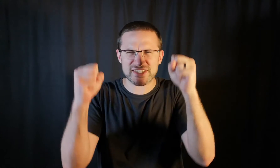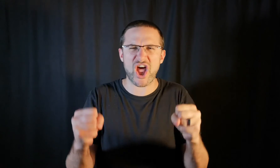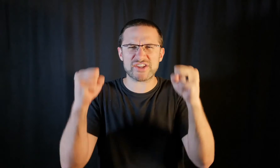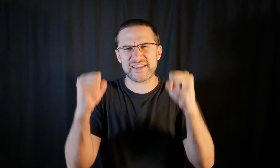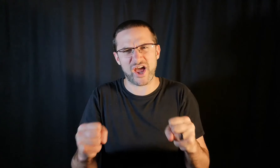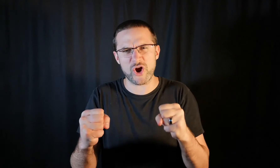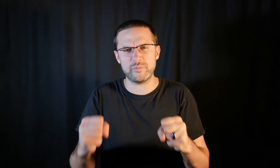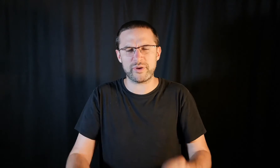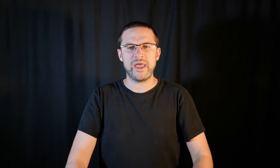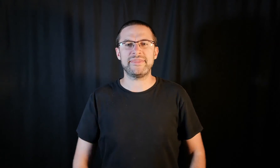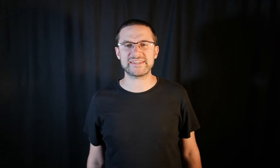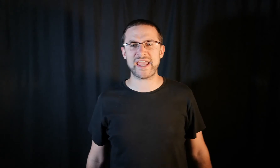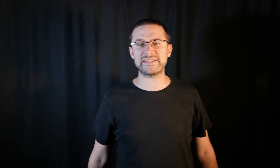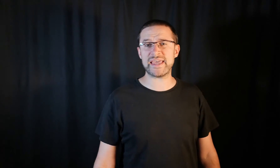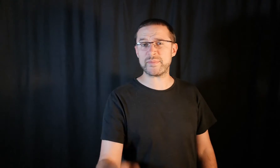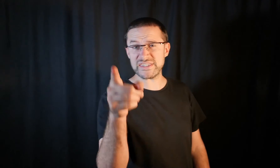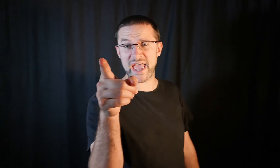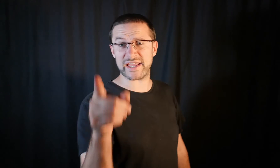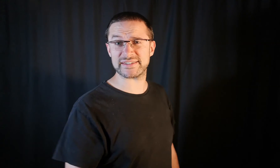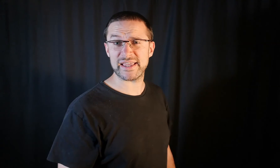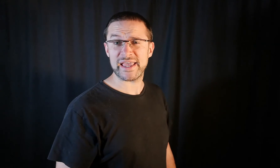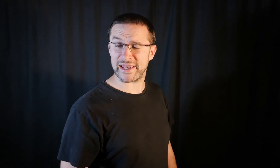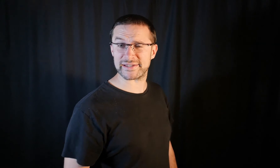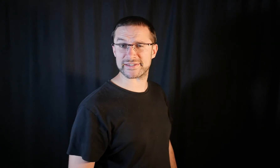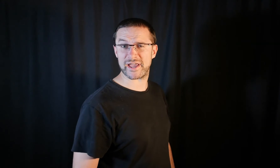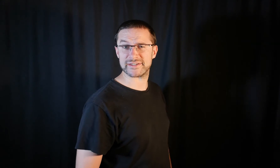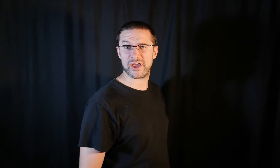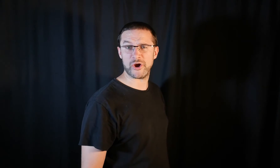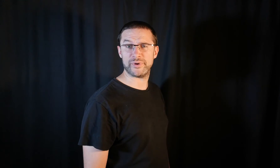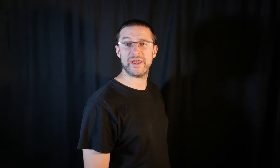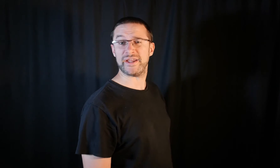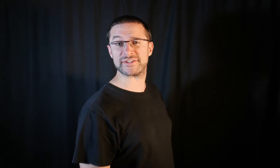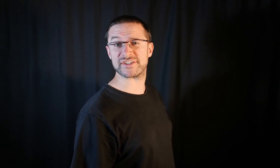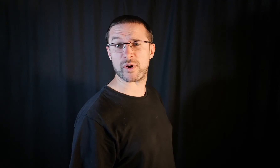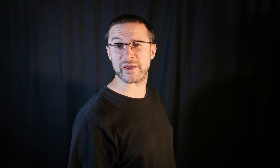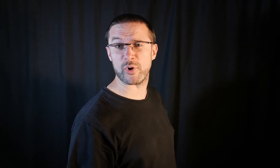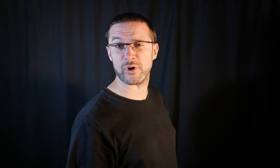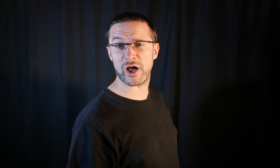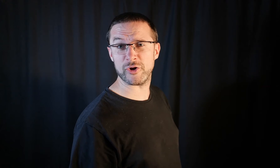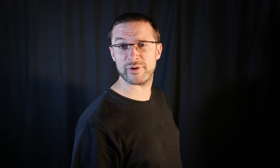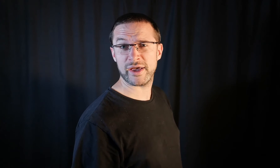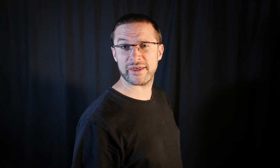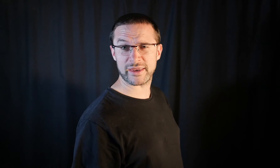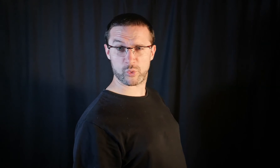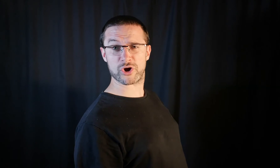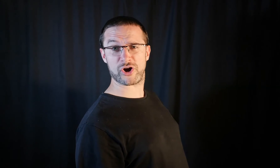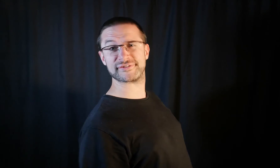certain hope. Then say to them, yes, it is a certain hope. It's a swimming pool hope. And then walk off